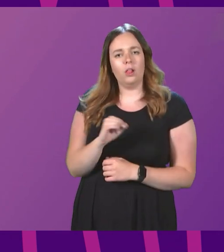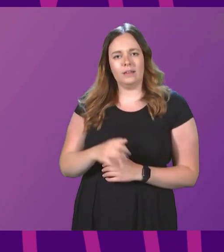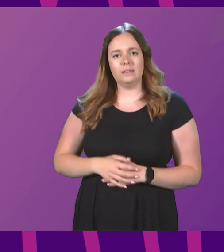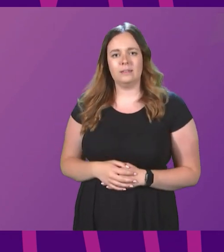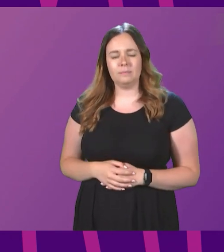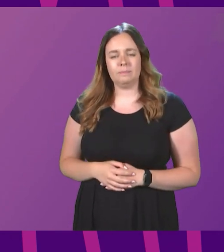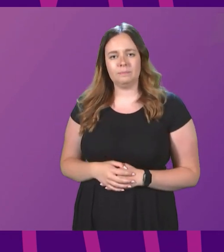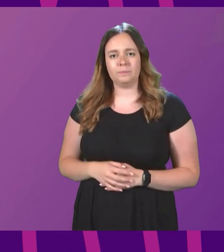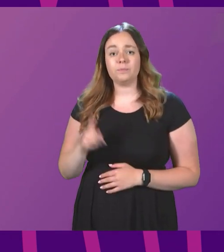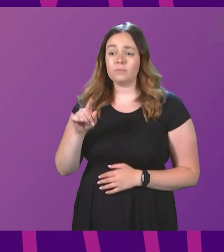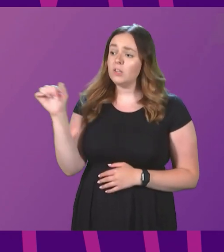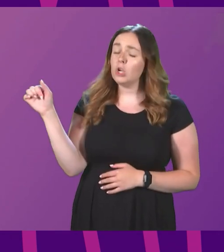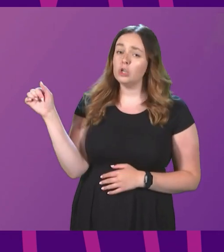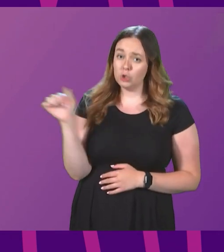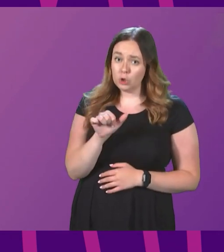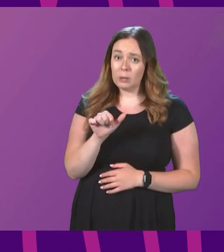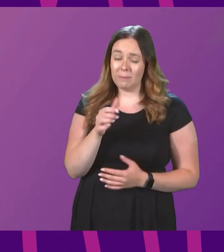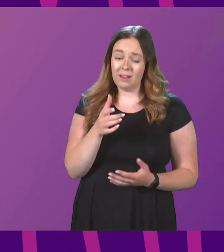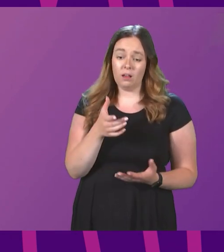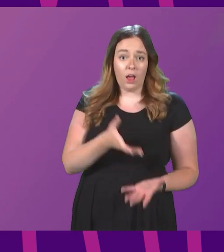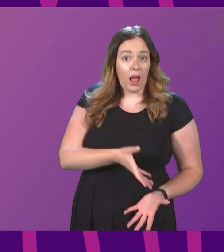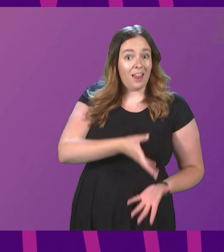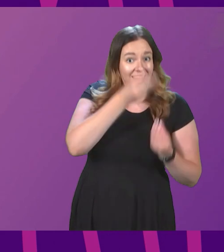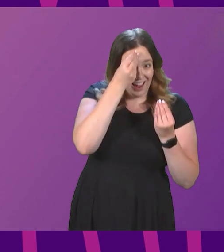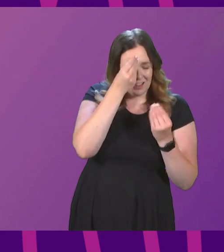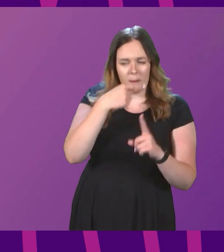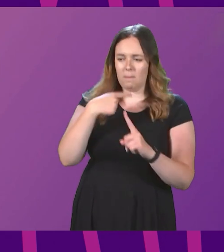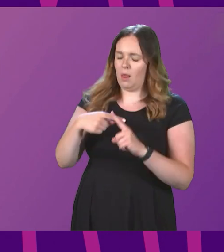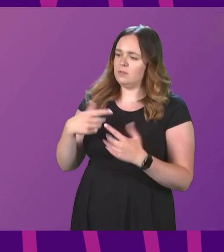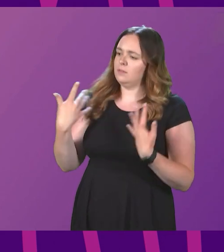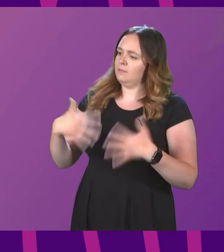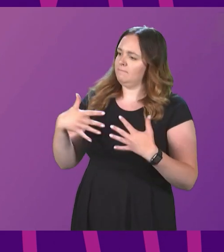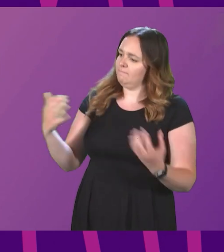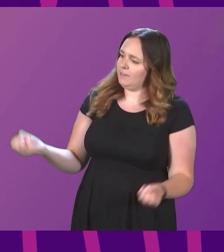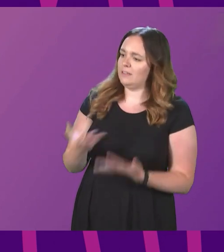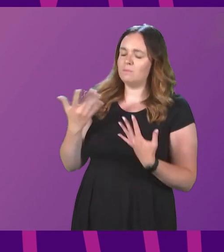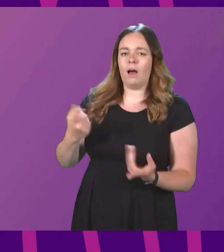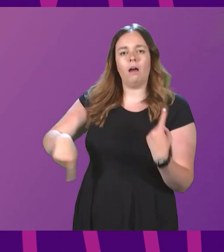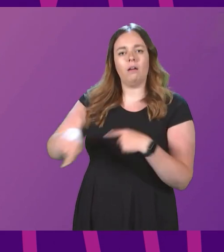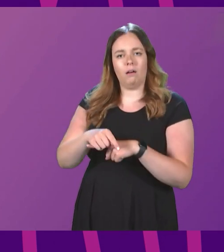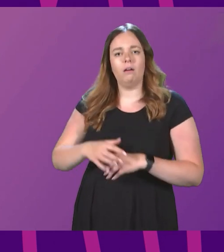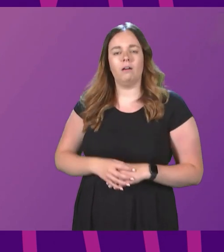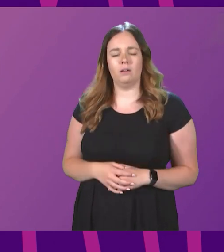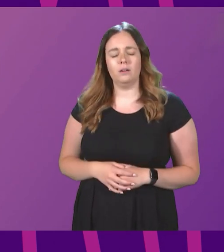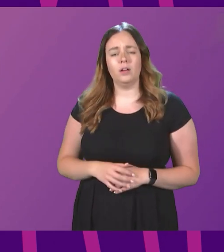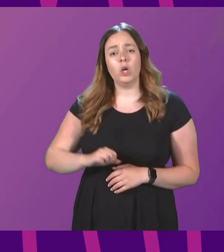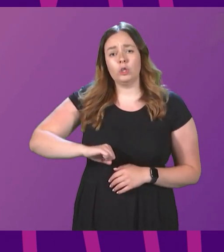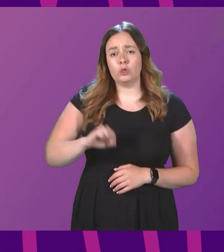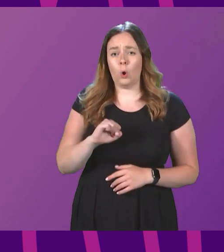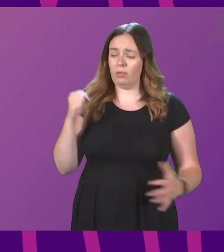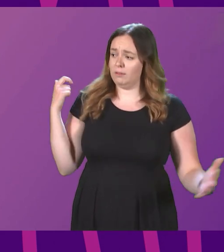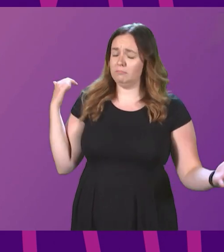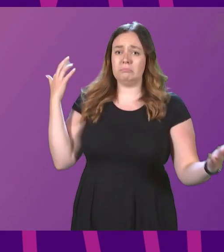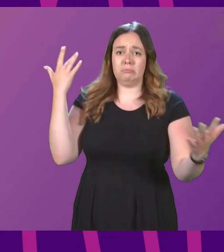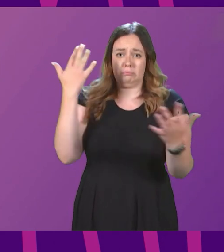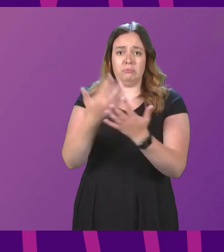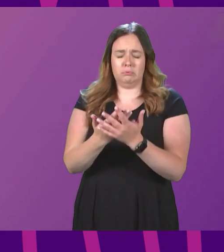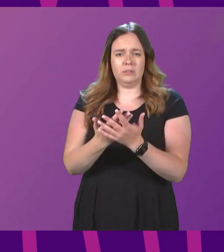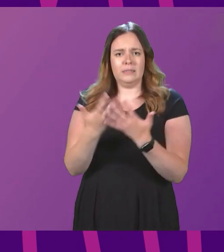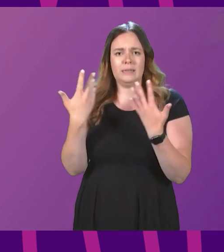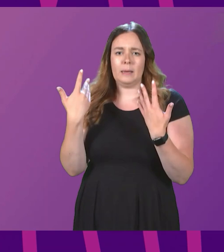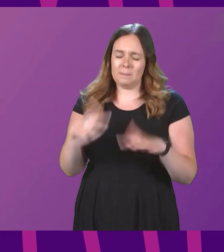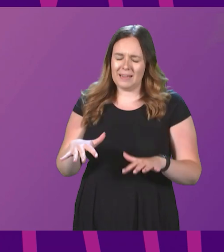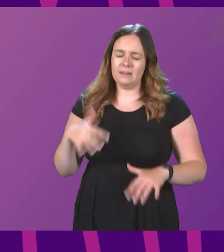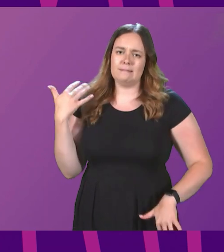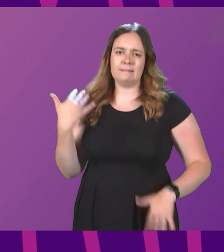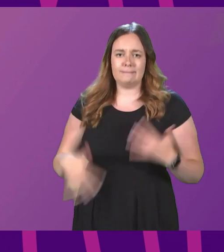That should be both a lesson and an inspiration to us. Scotland over generations has paid